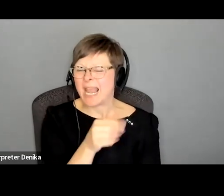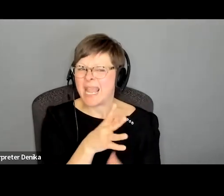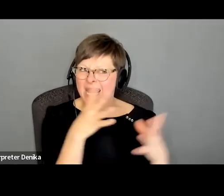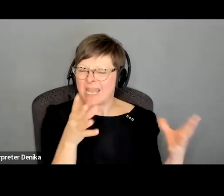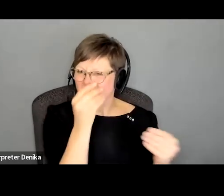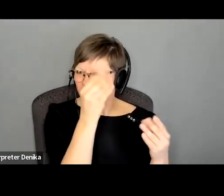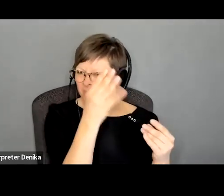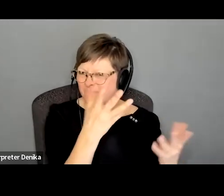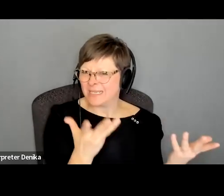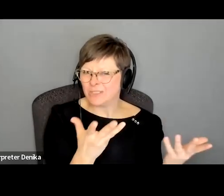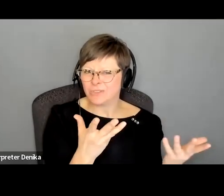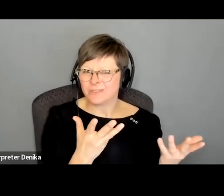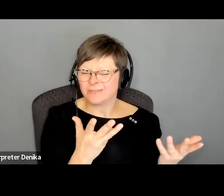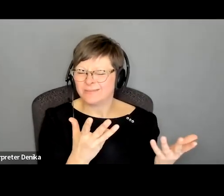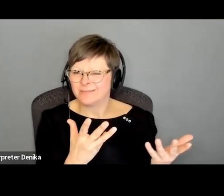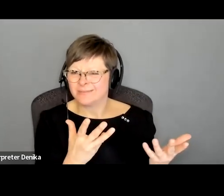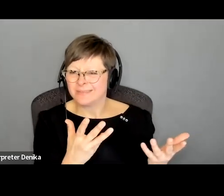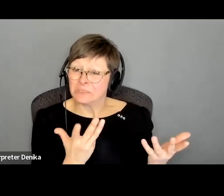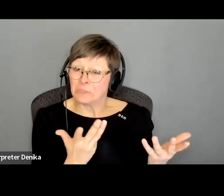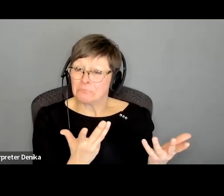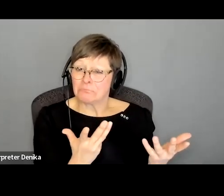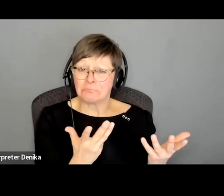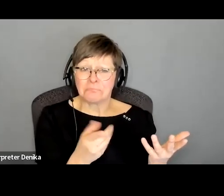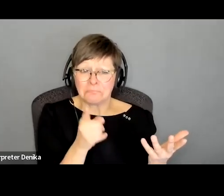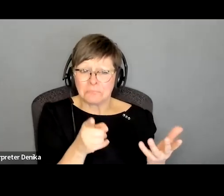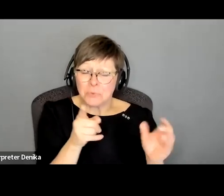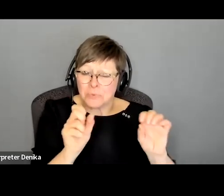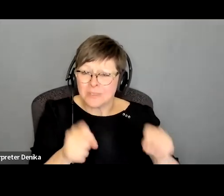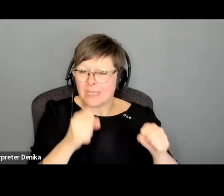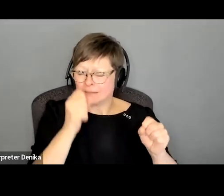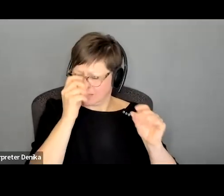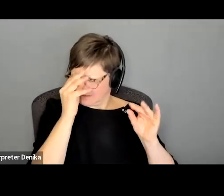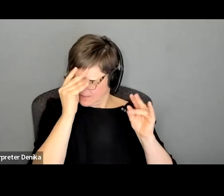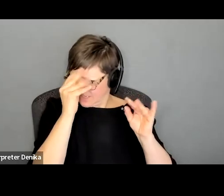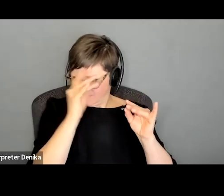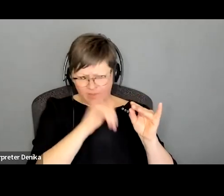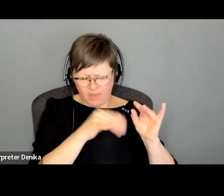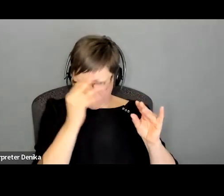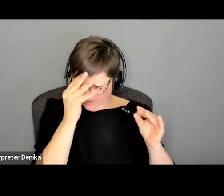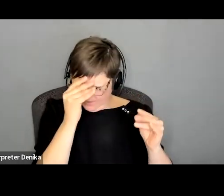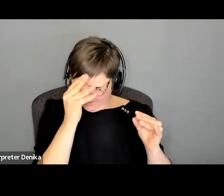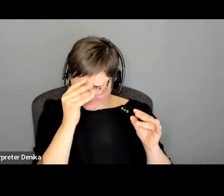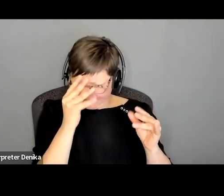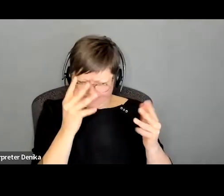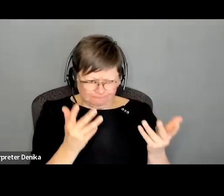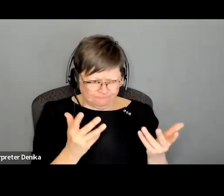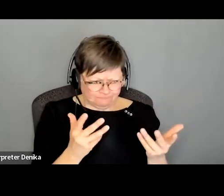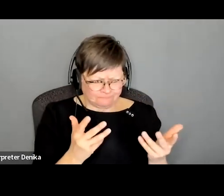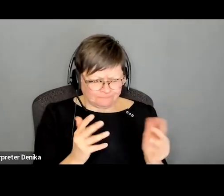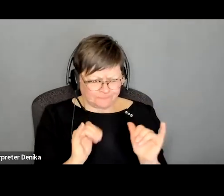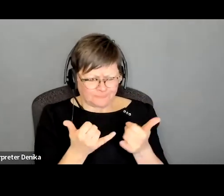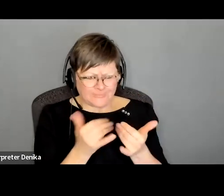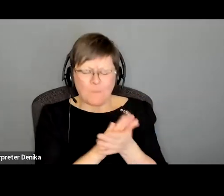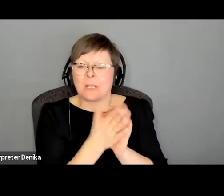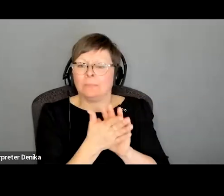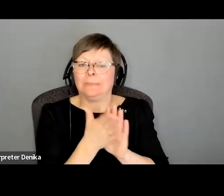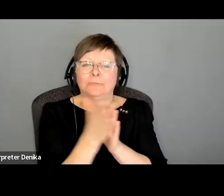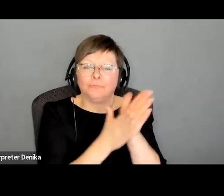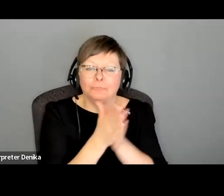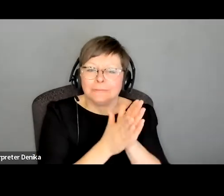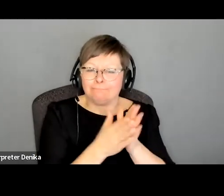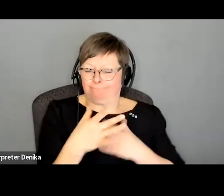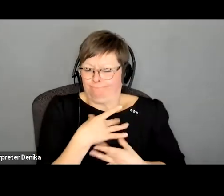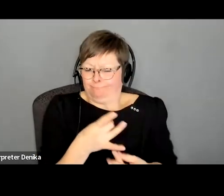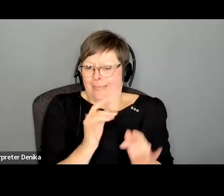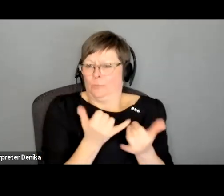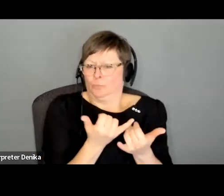there are ways to make something interesting by really thinking about it you know why would i be doing this another way of thinking about it or what